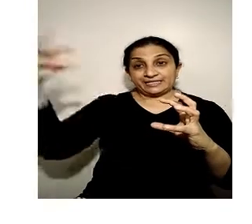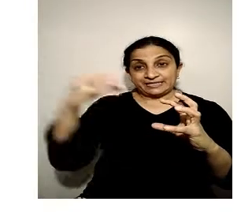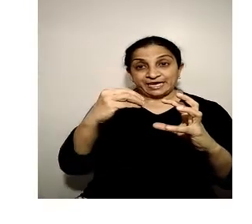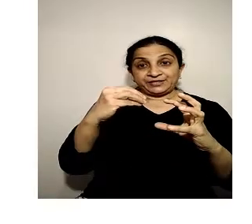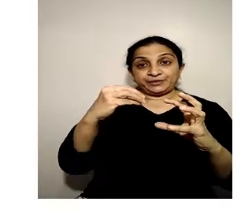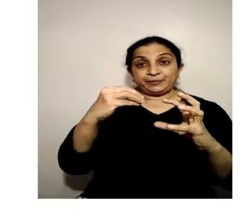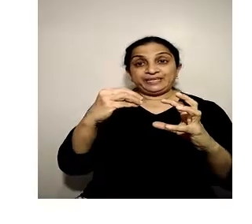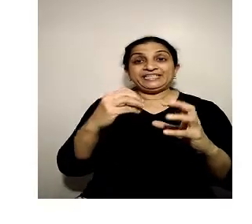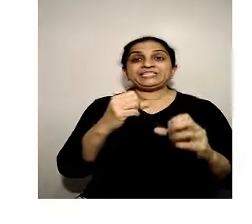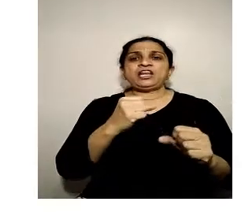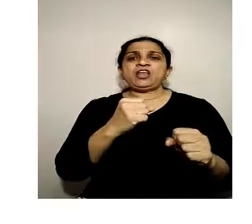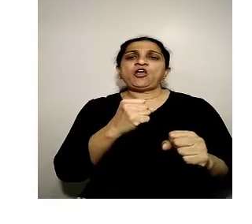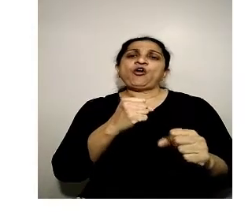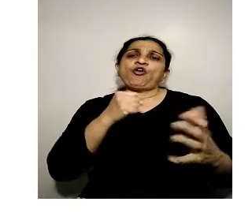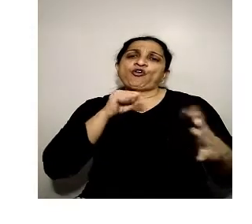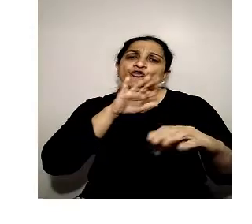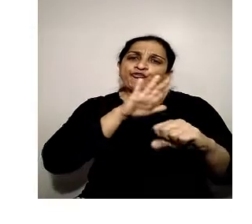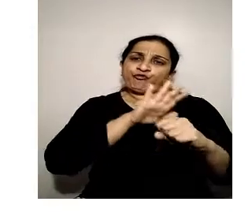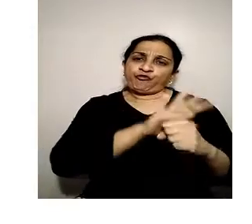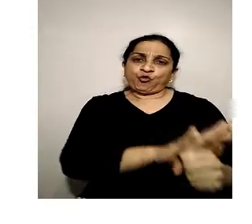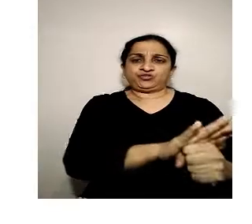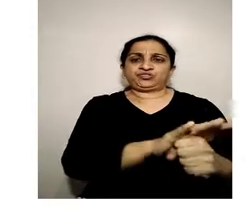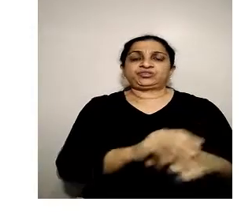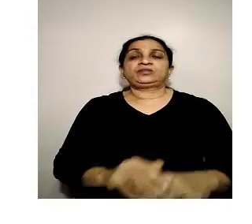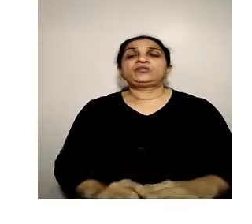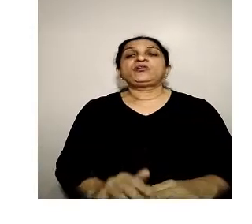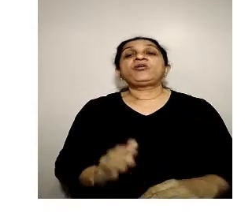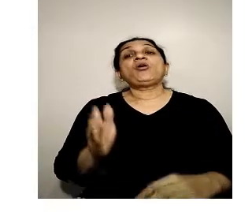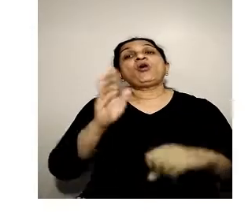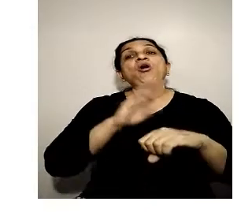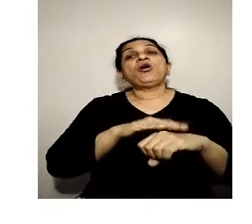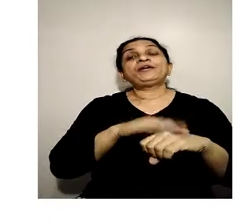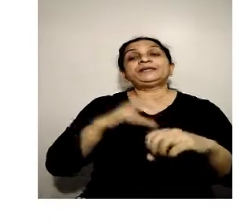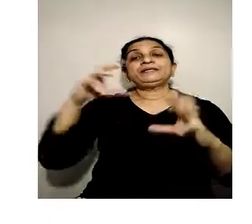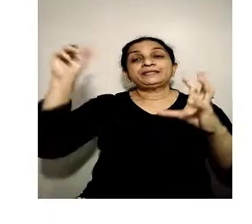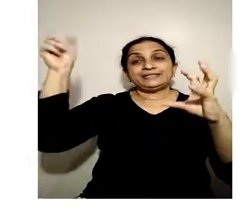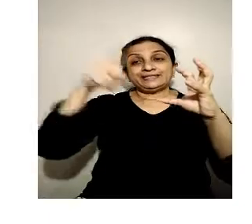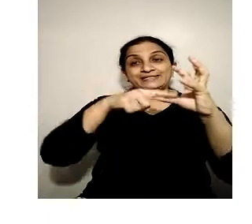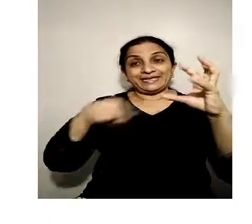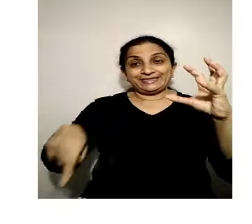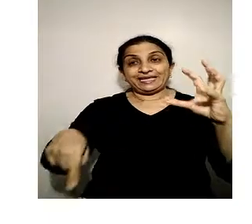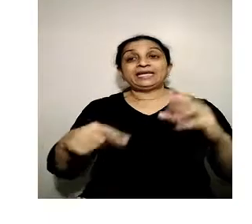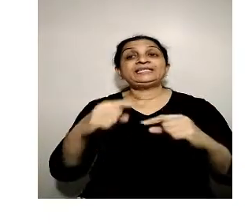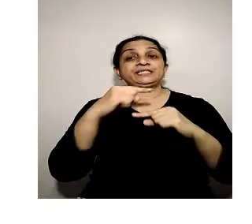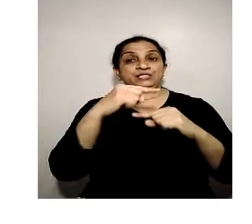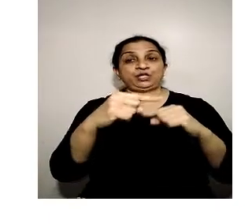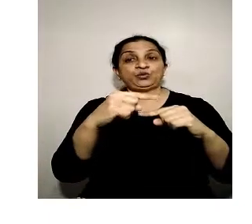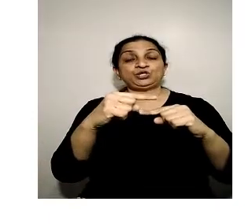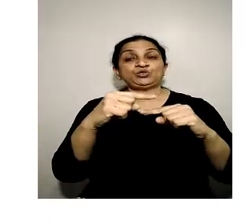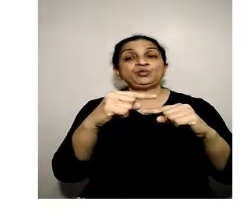Centripetal force on a satellite is equal to